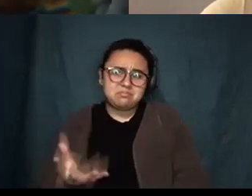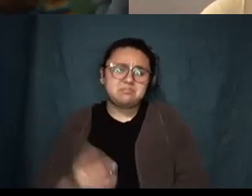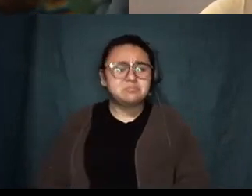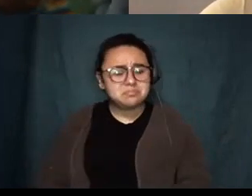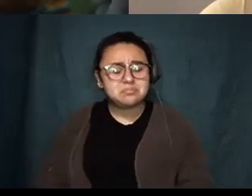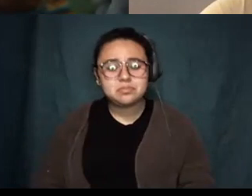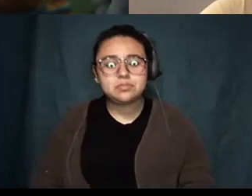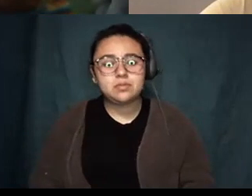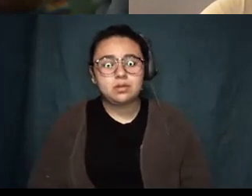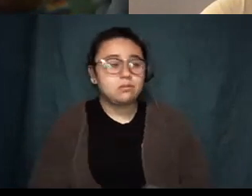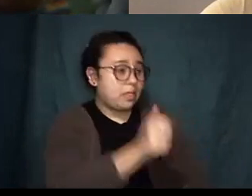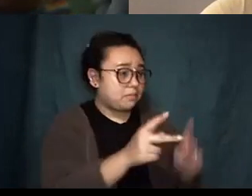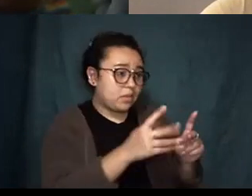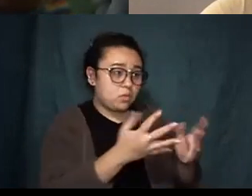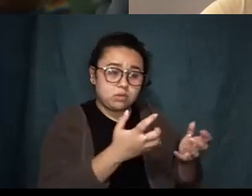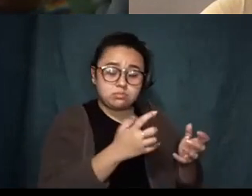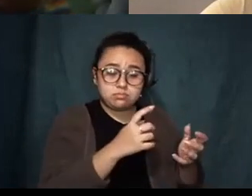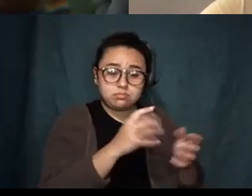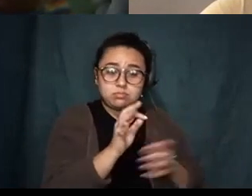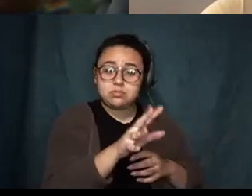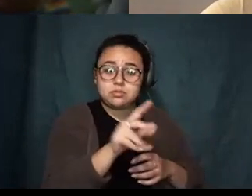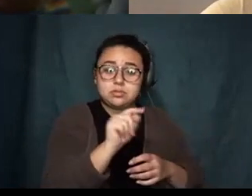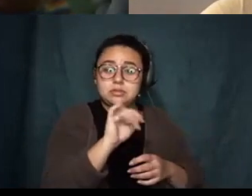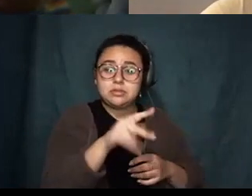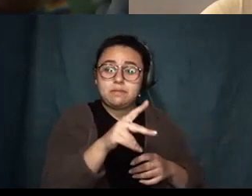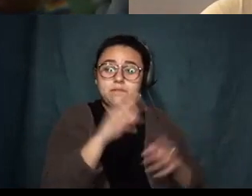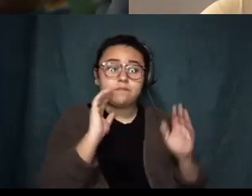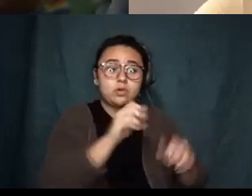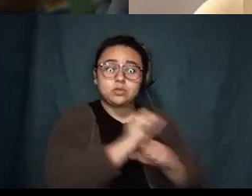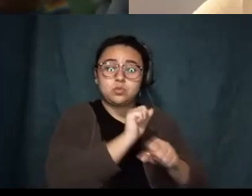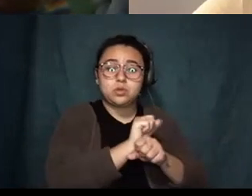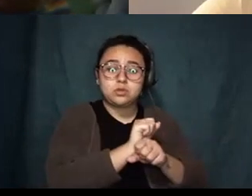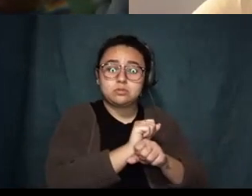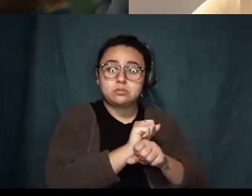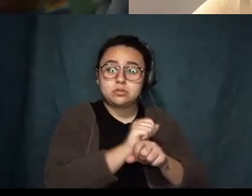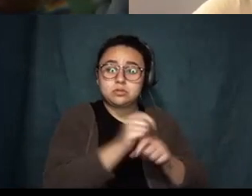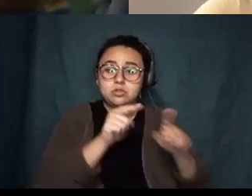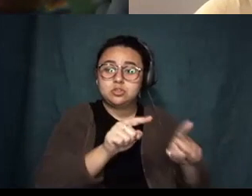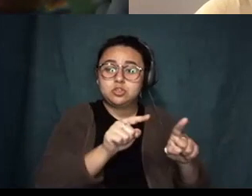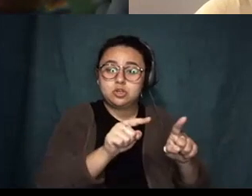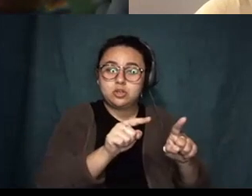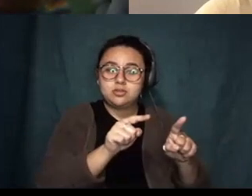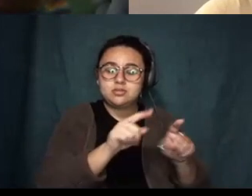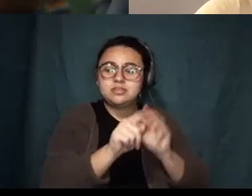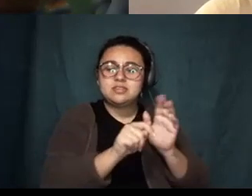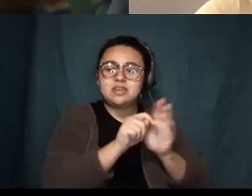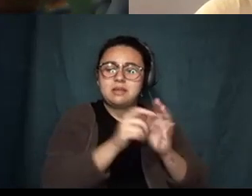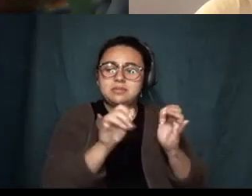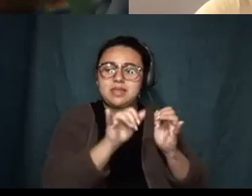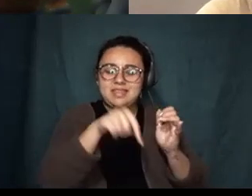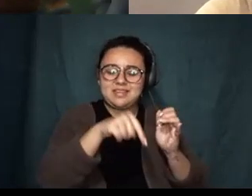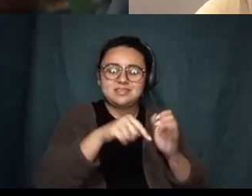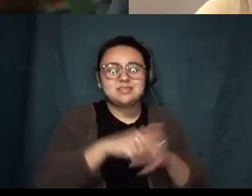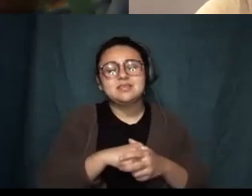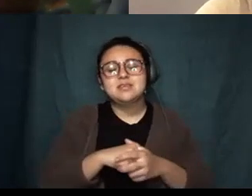anyone else have tips on focusing on work during during times like this yeah I I